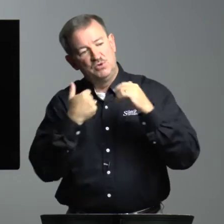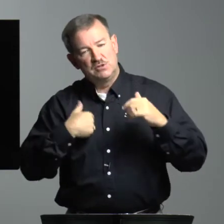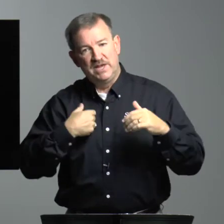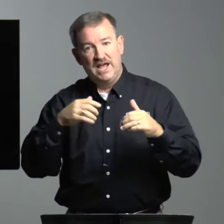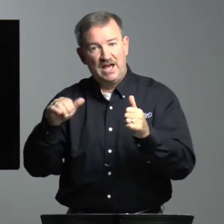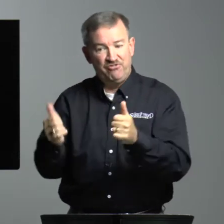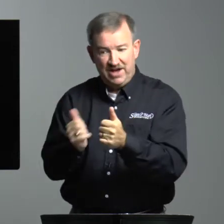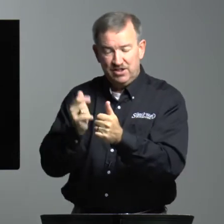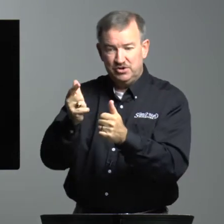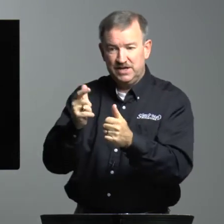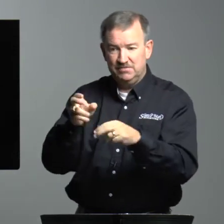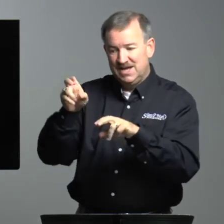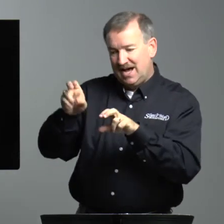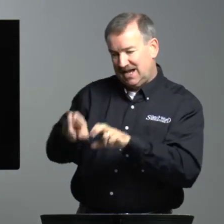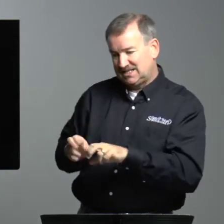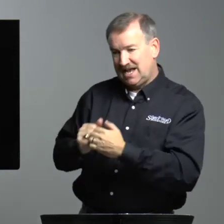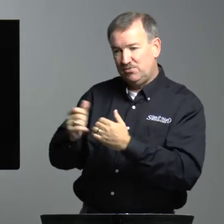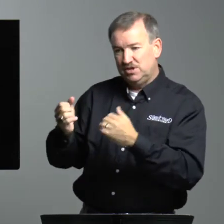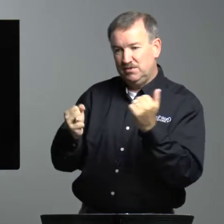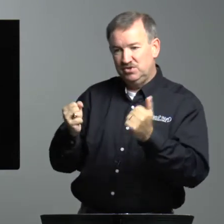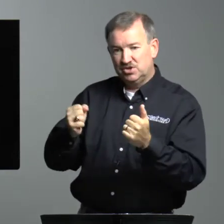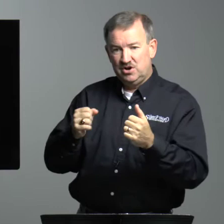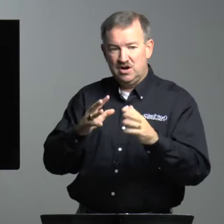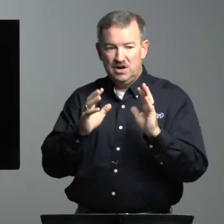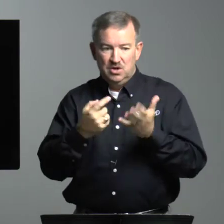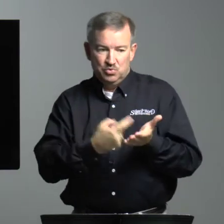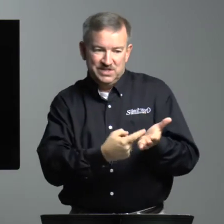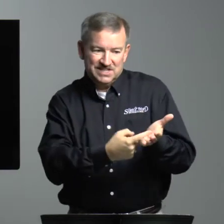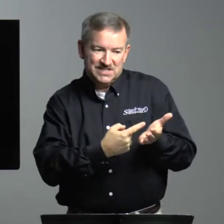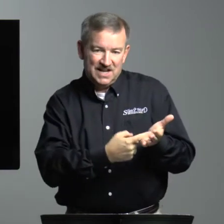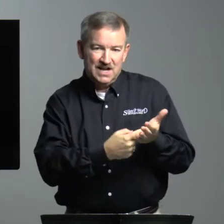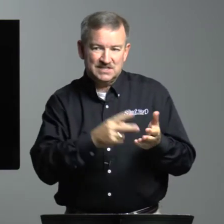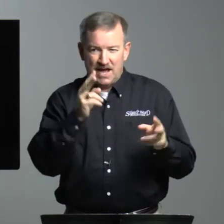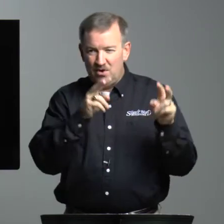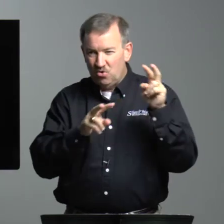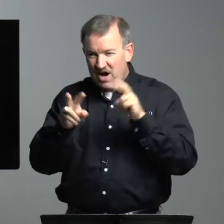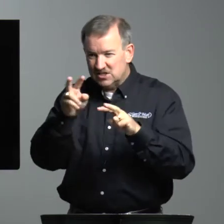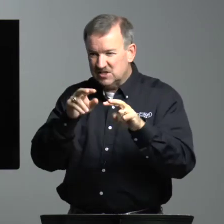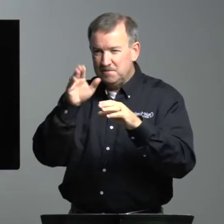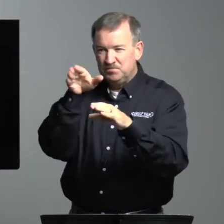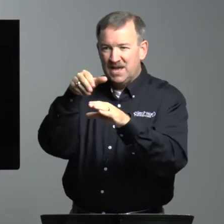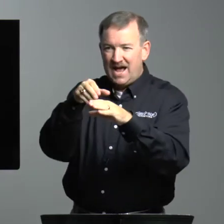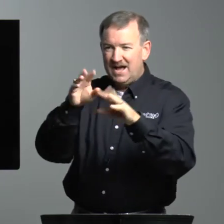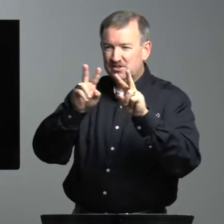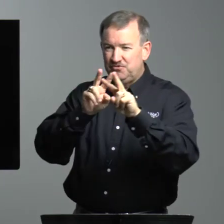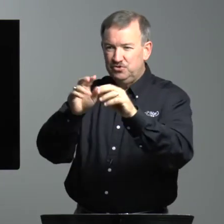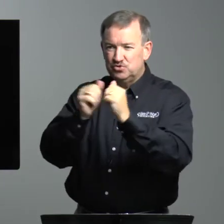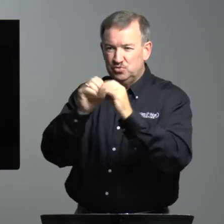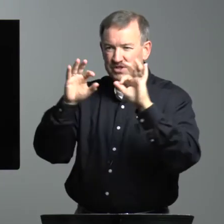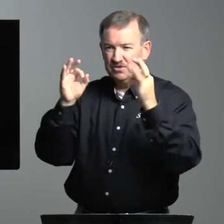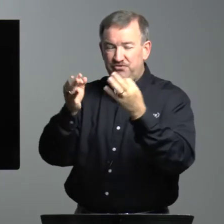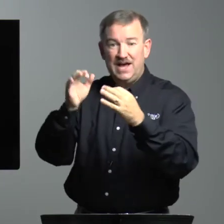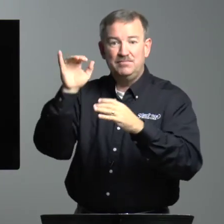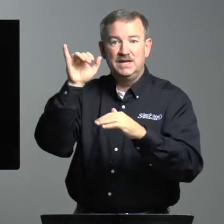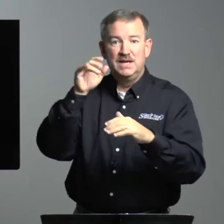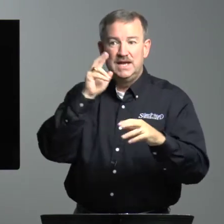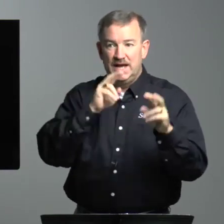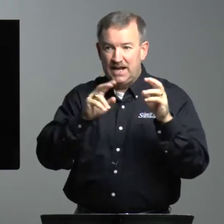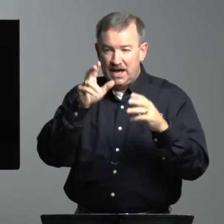with me. And I followed him. I sat with him in the car. We discussed, I watched him at the funeral with the family and I